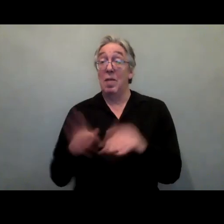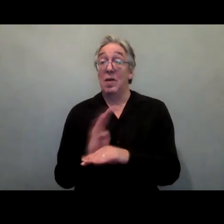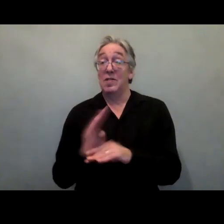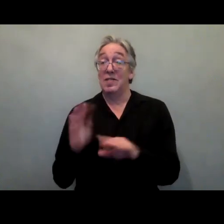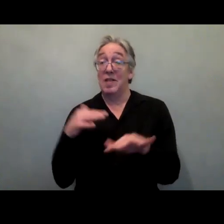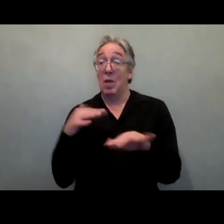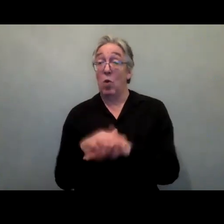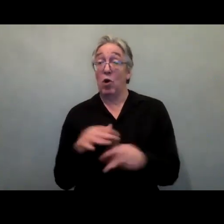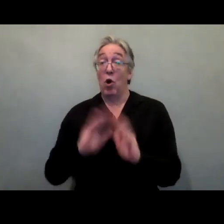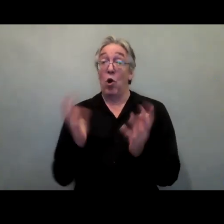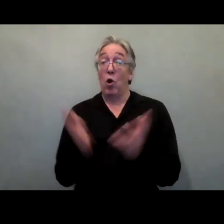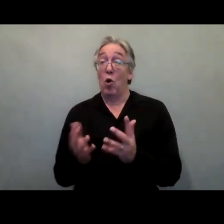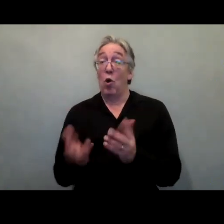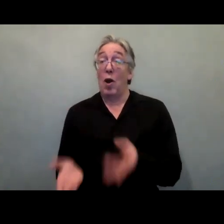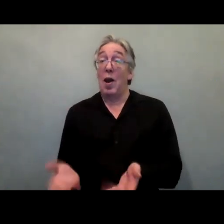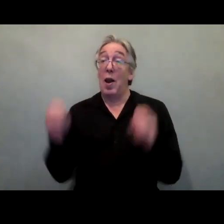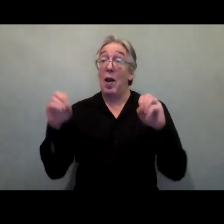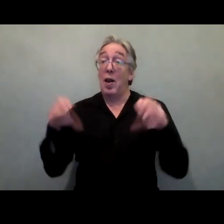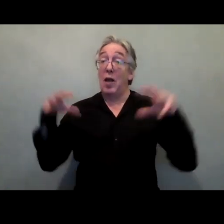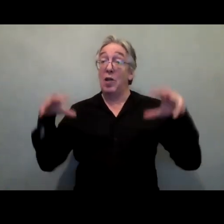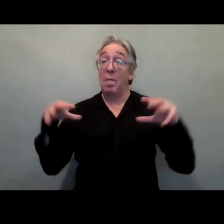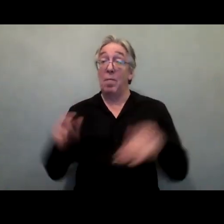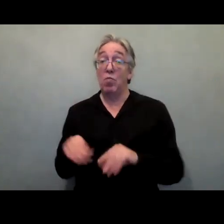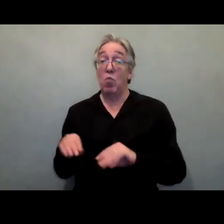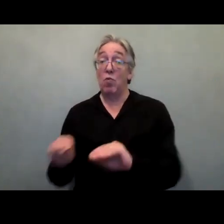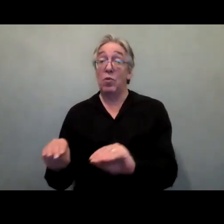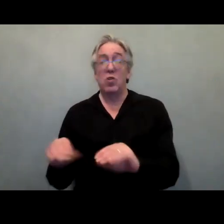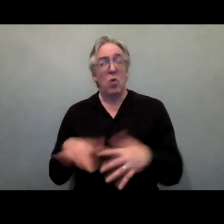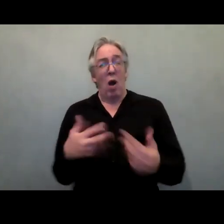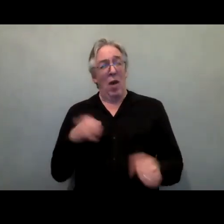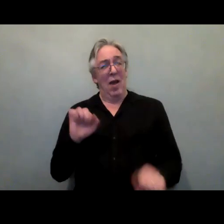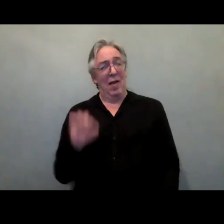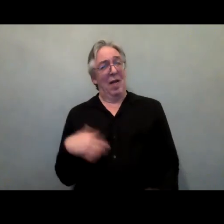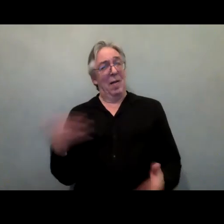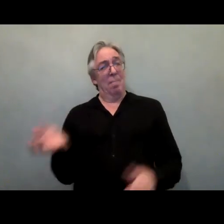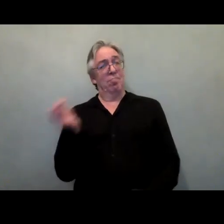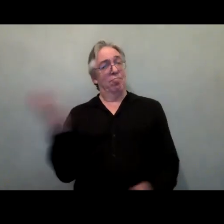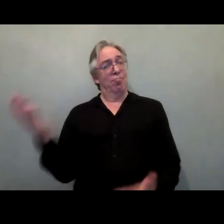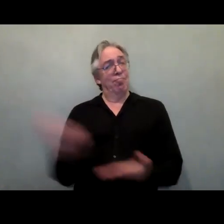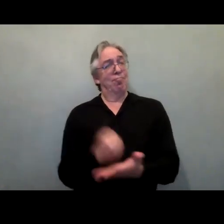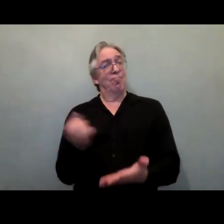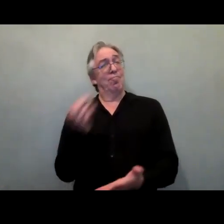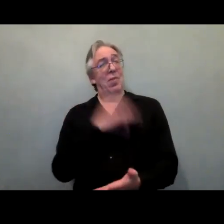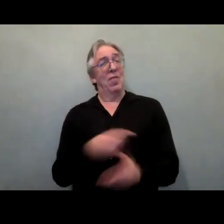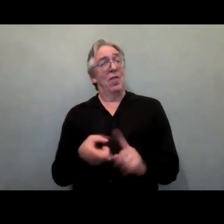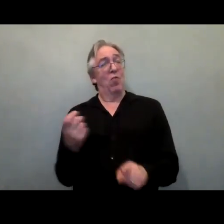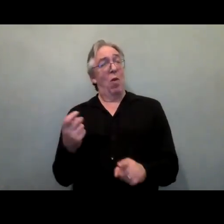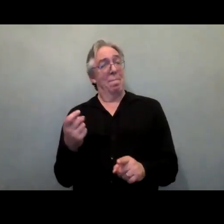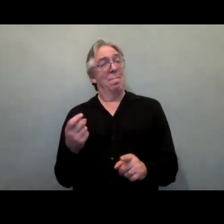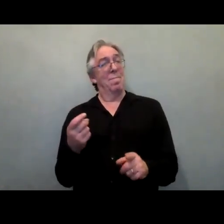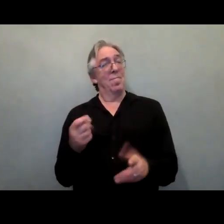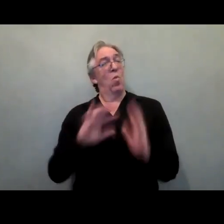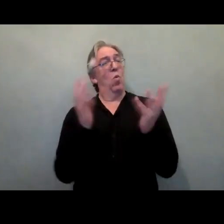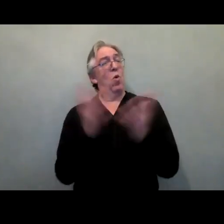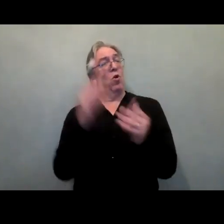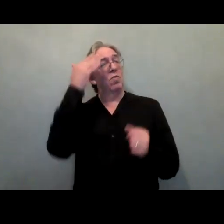How do we enable the culture change that triggers the new conversation with these companies that starts with, how can we make it